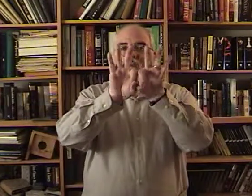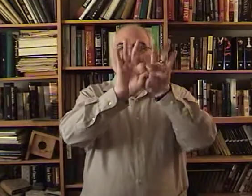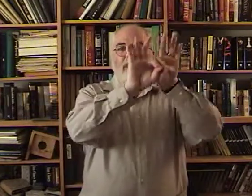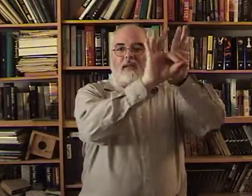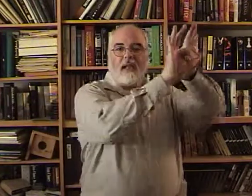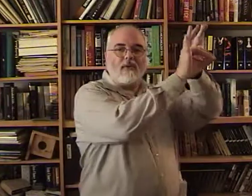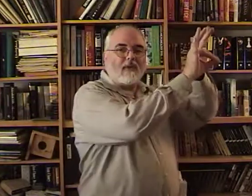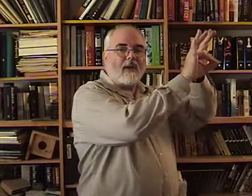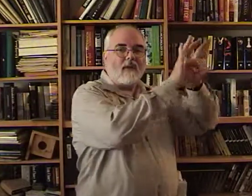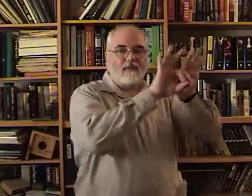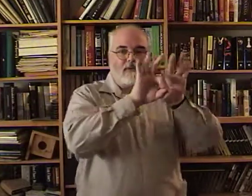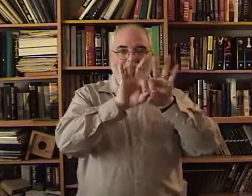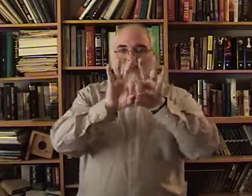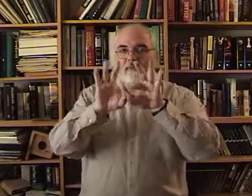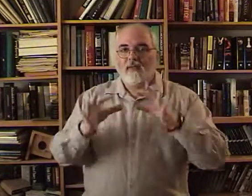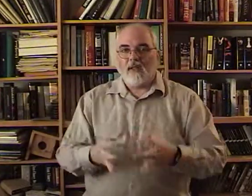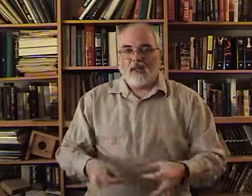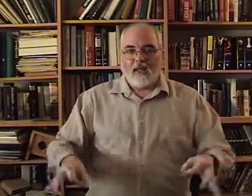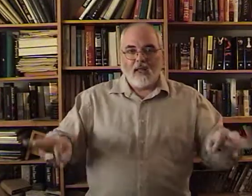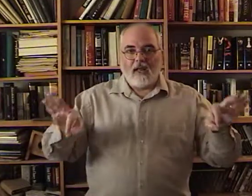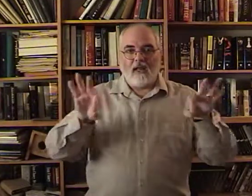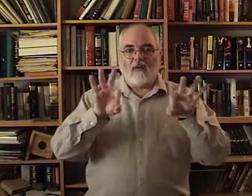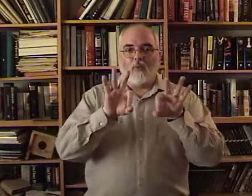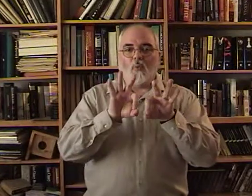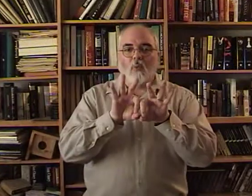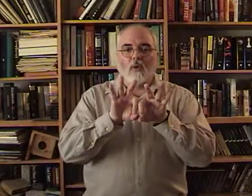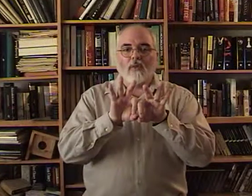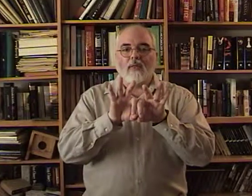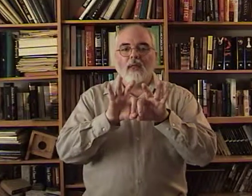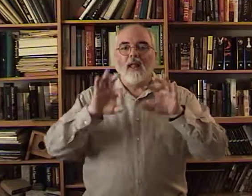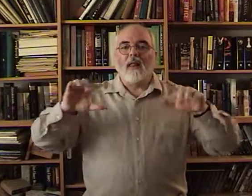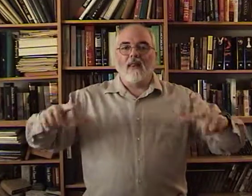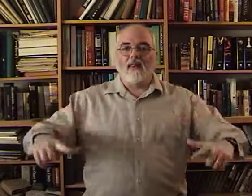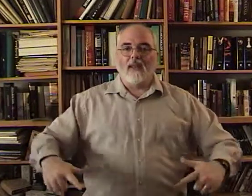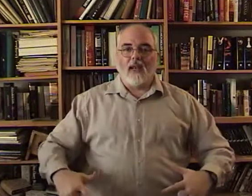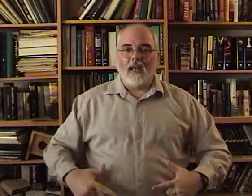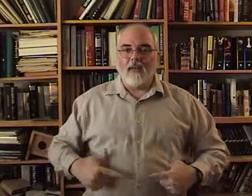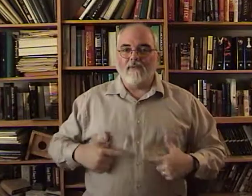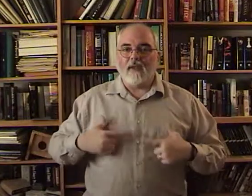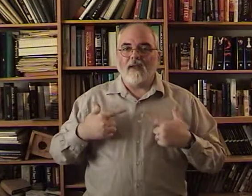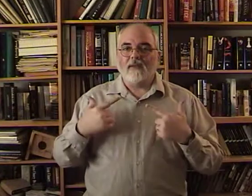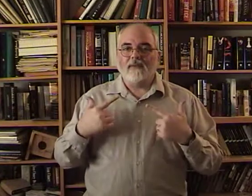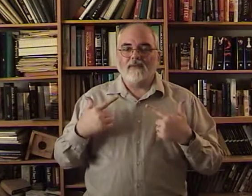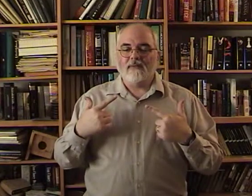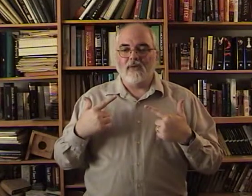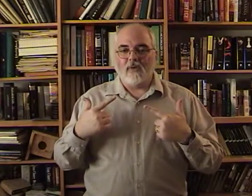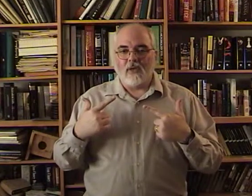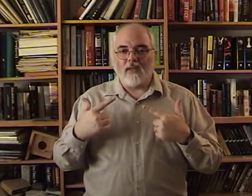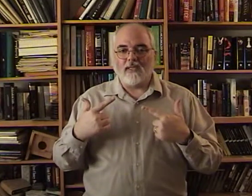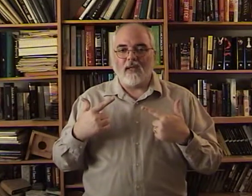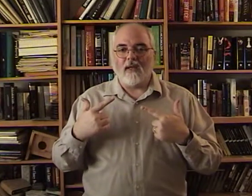coming together there. Okay. Worth. The living. We know that sign.